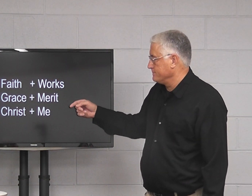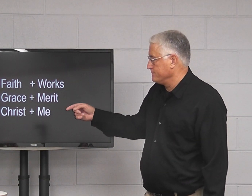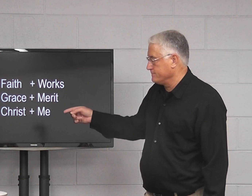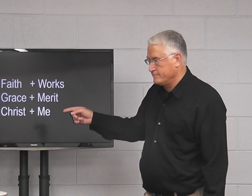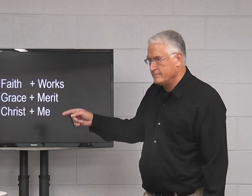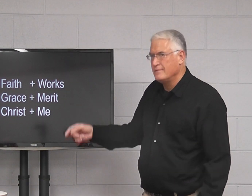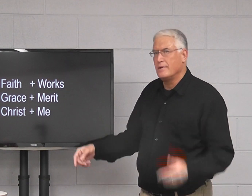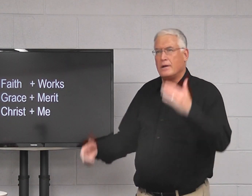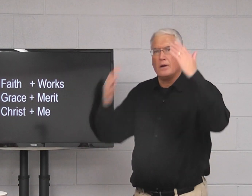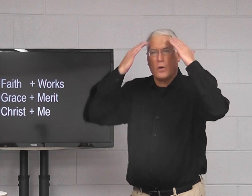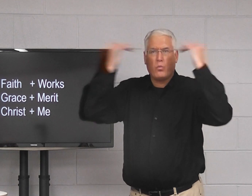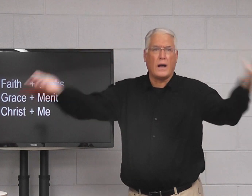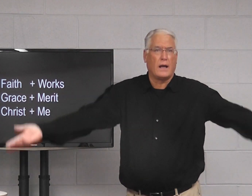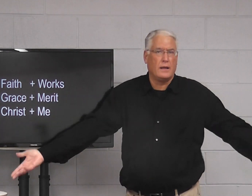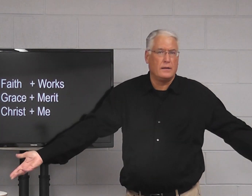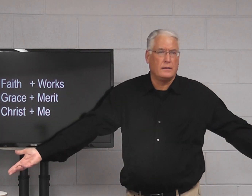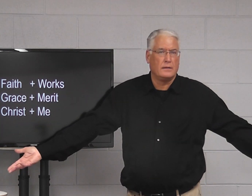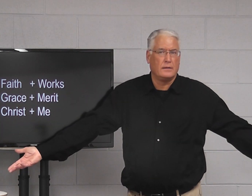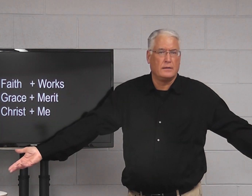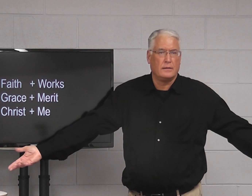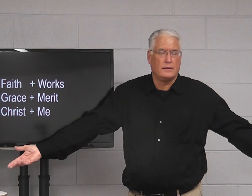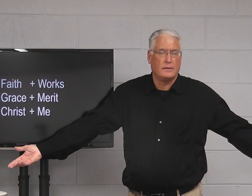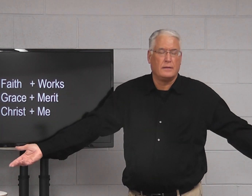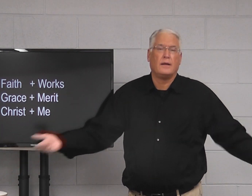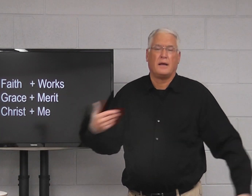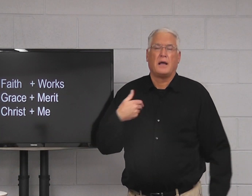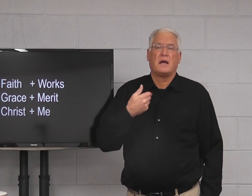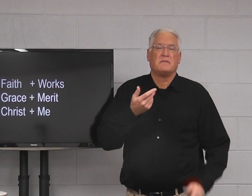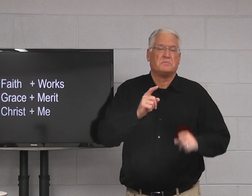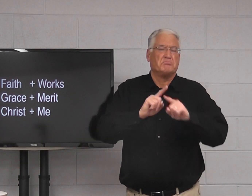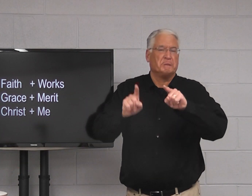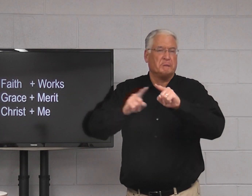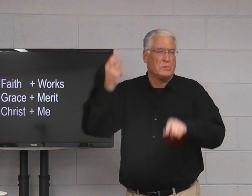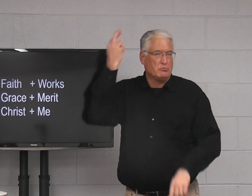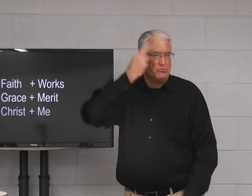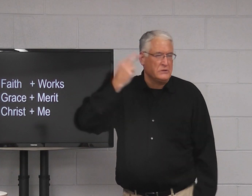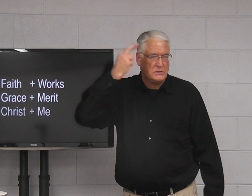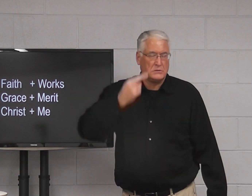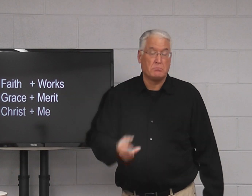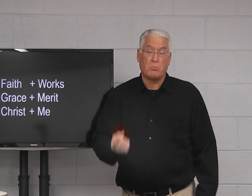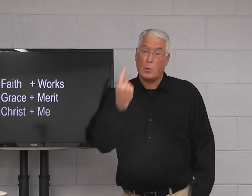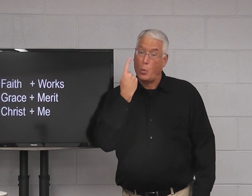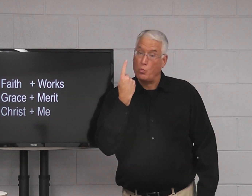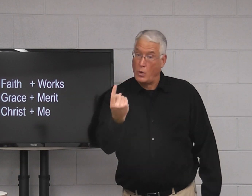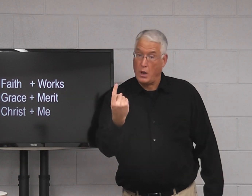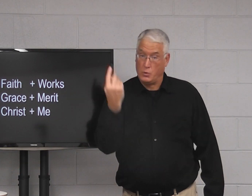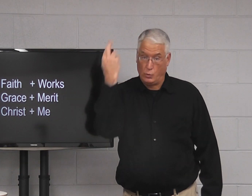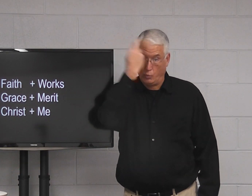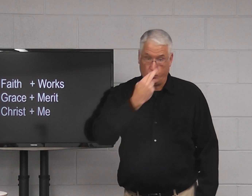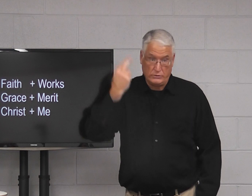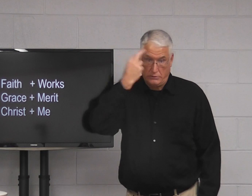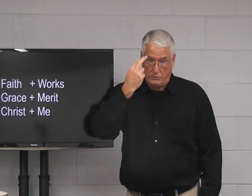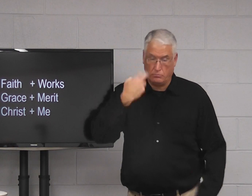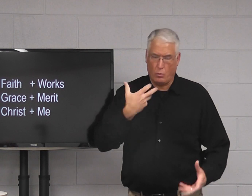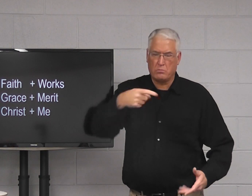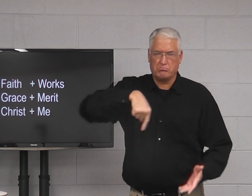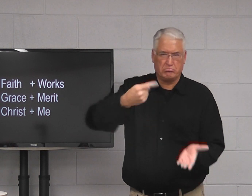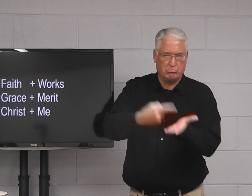The Catholics require Ed. Why? And there are some various reasons. One reason